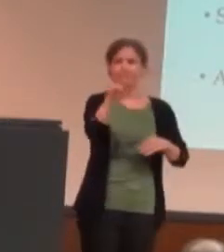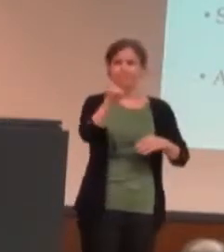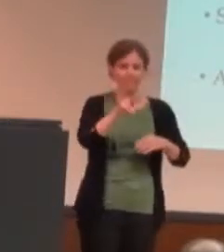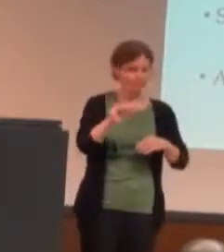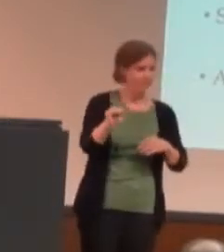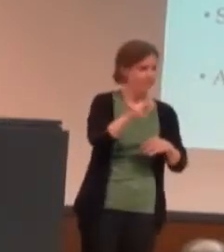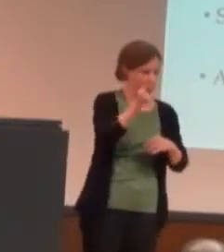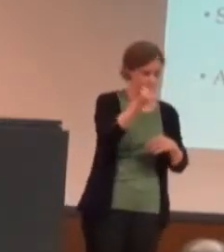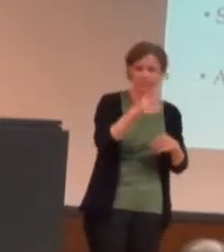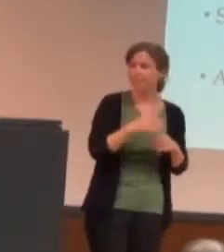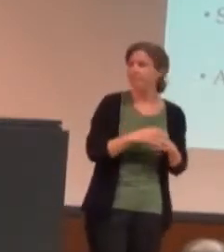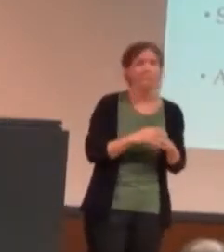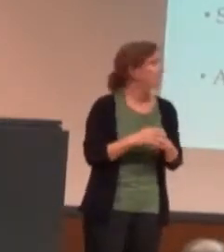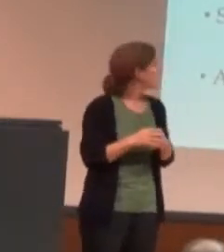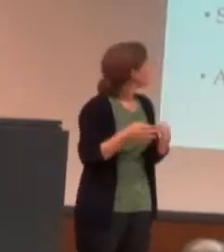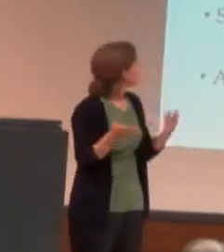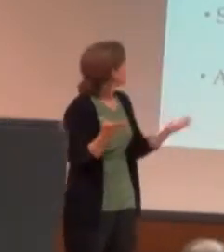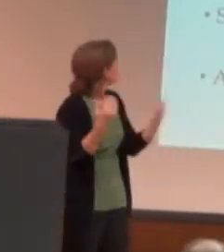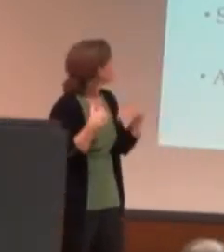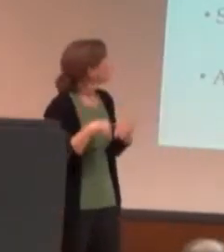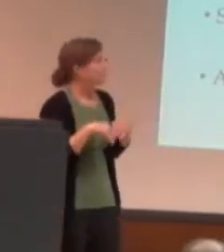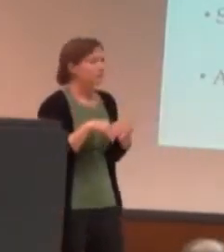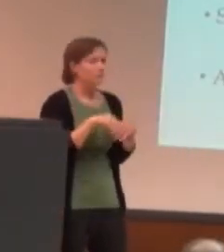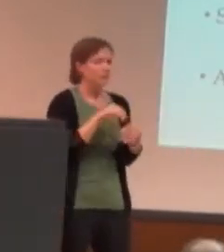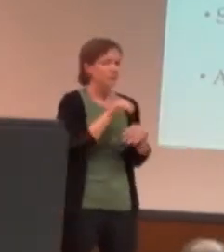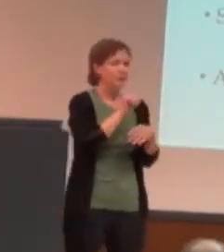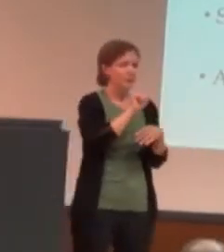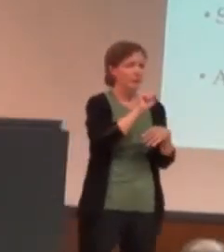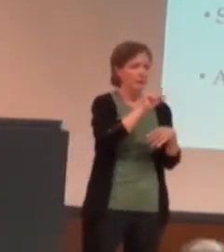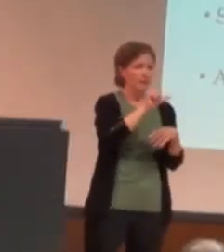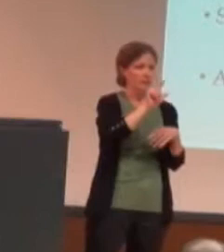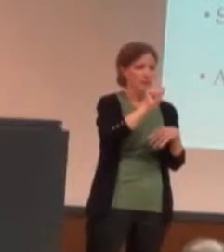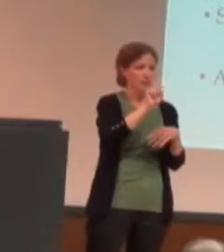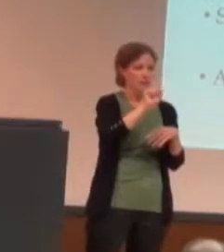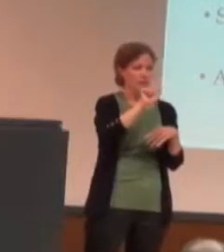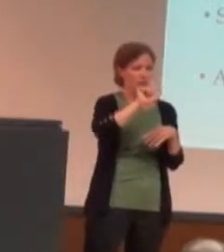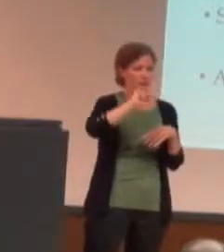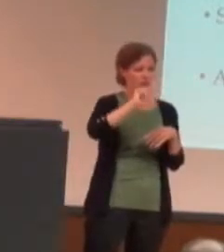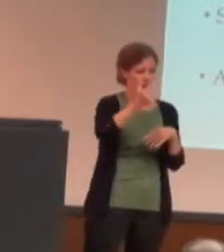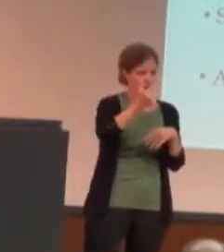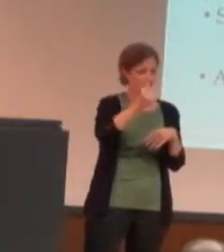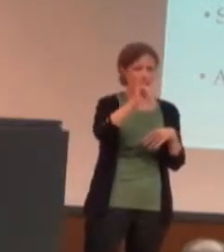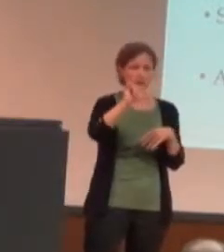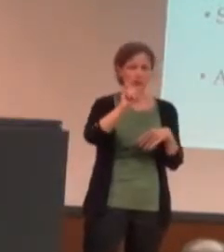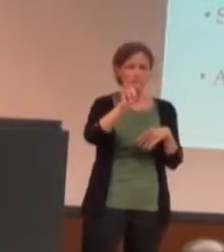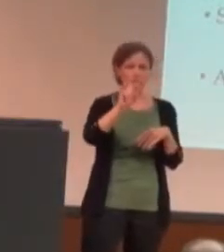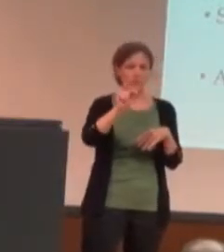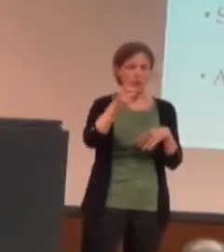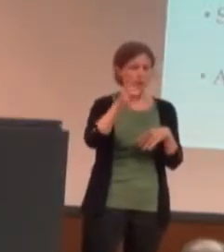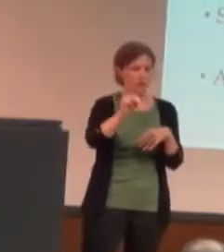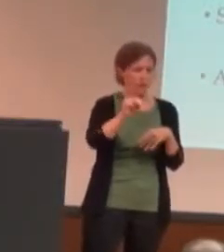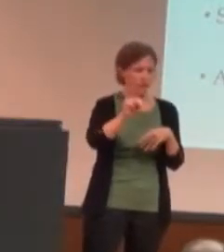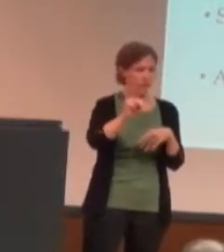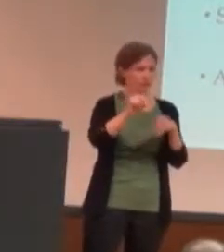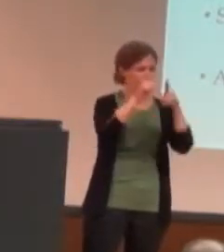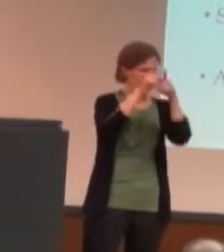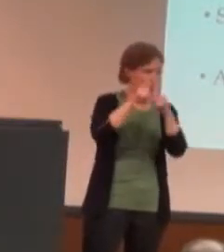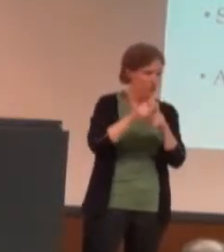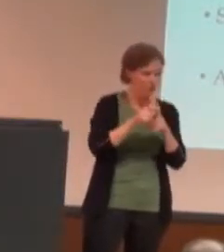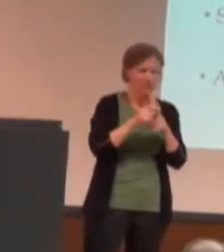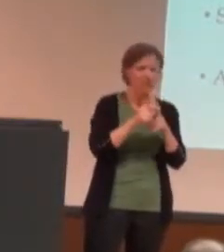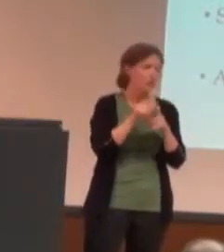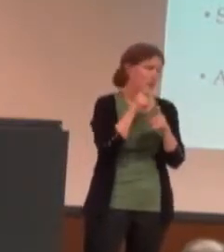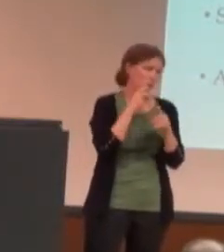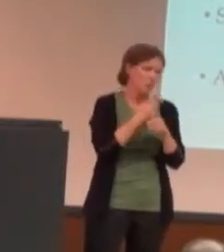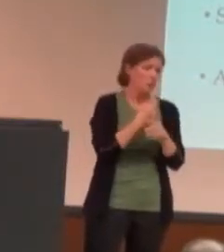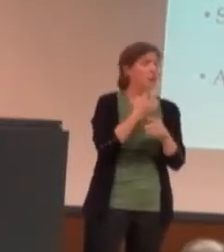So, avoid slang and jargon. If you're talking to people who don't know about asexuality, they're not going to know what those terms mean unless